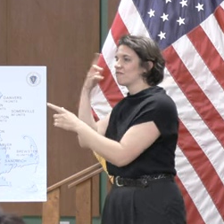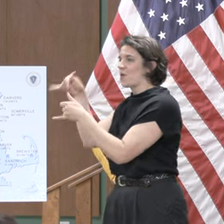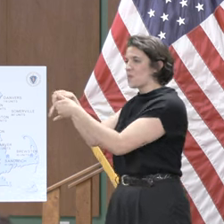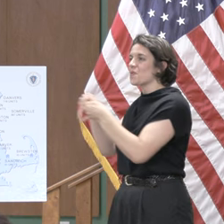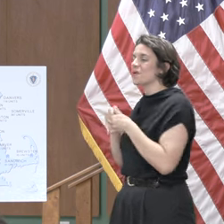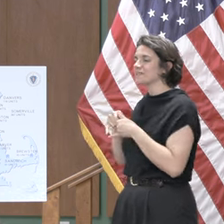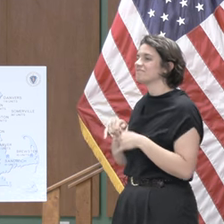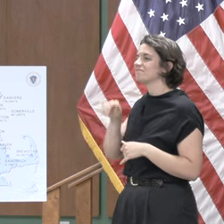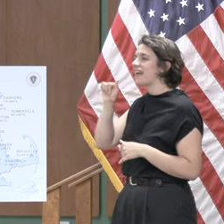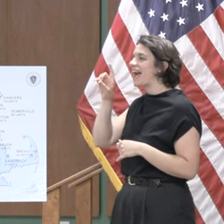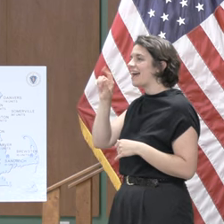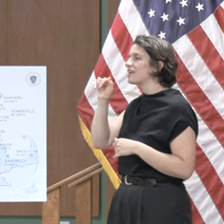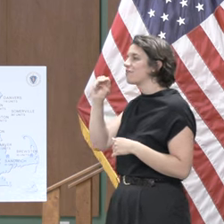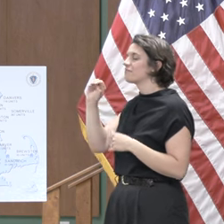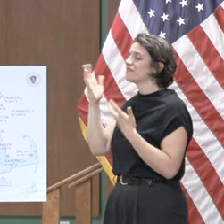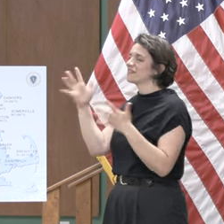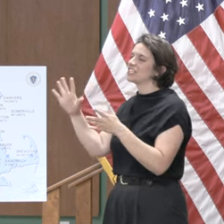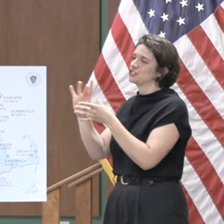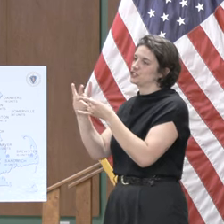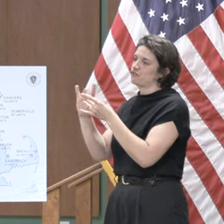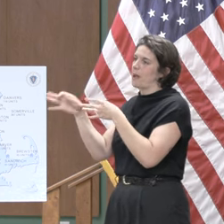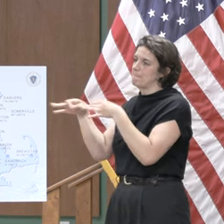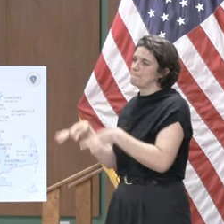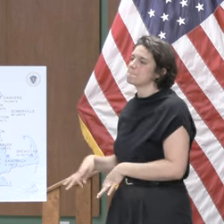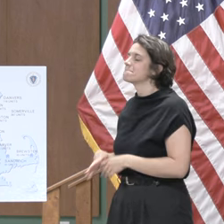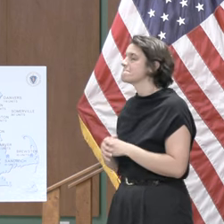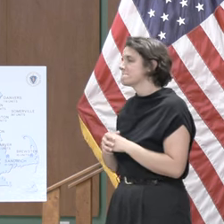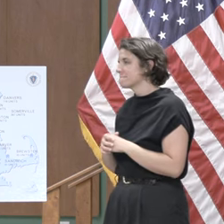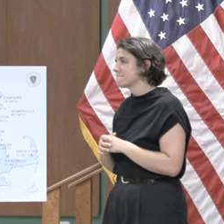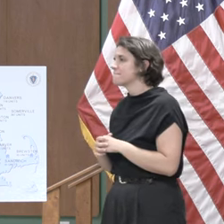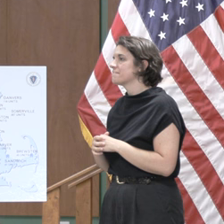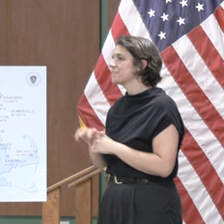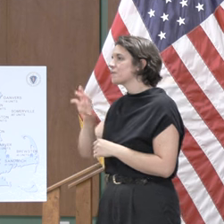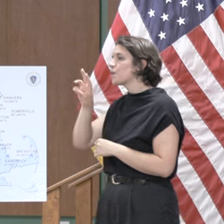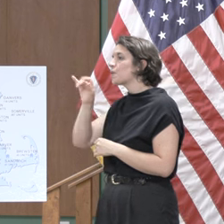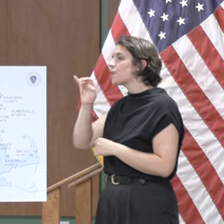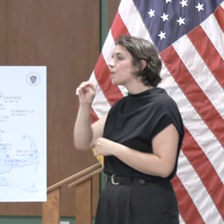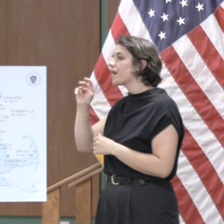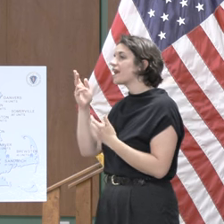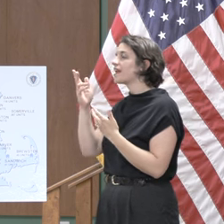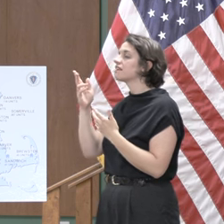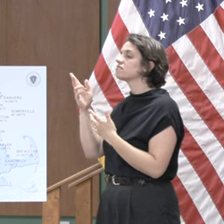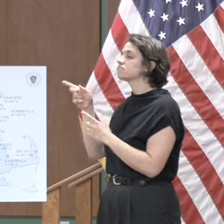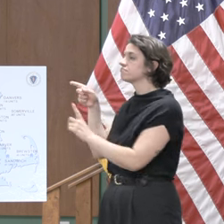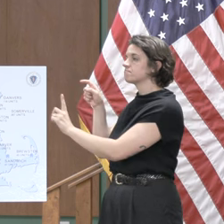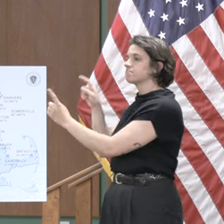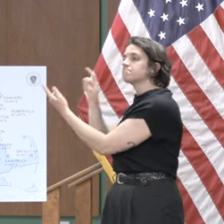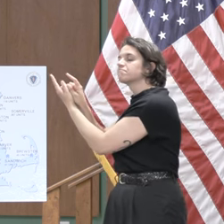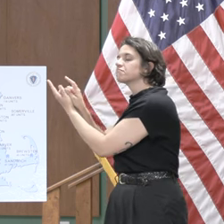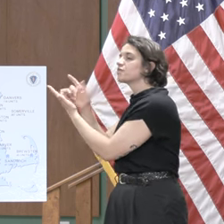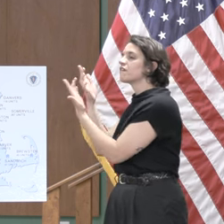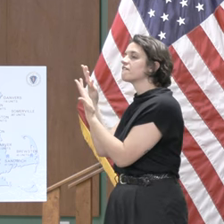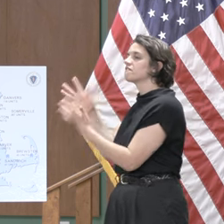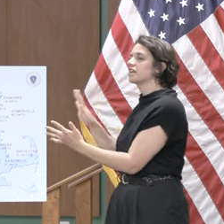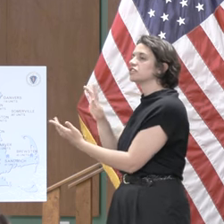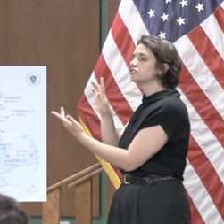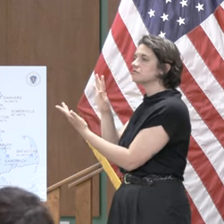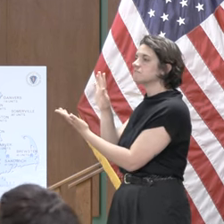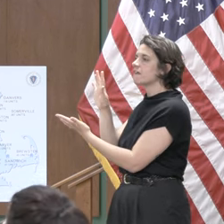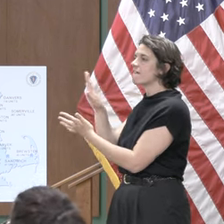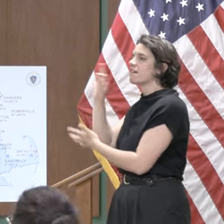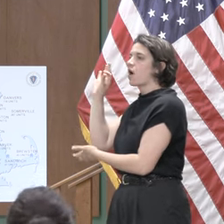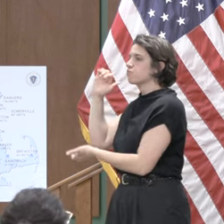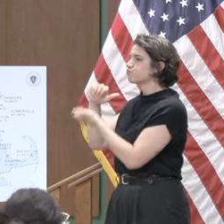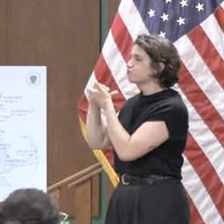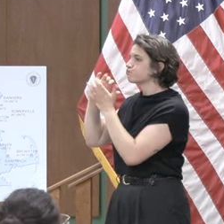described to you in when we have found a partner that is not only an industry leader